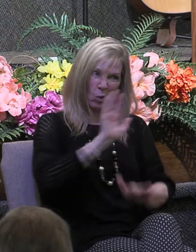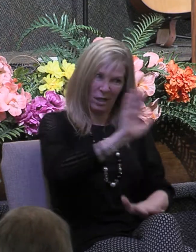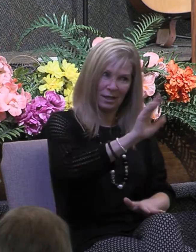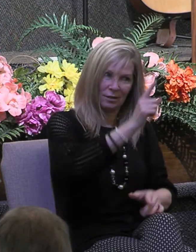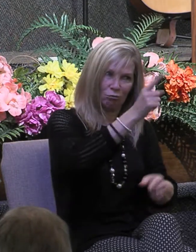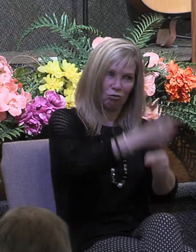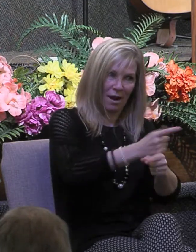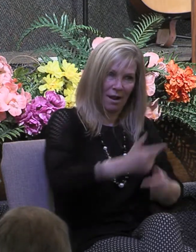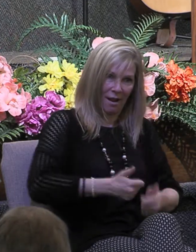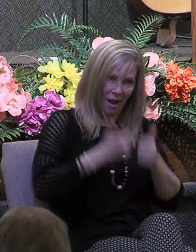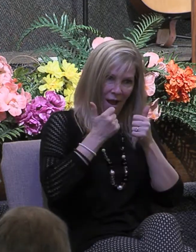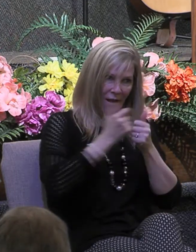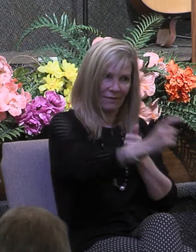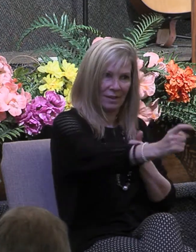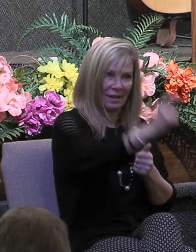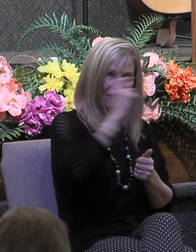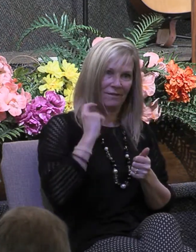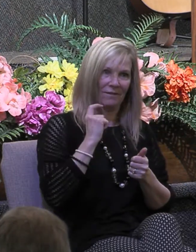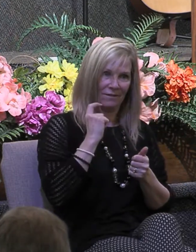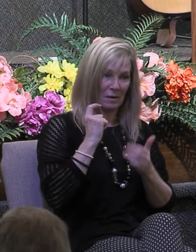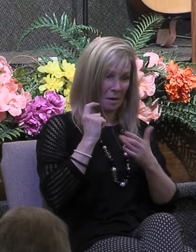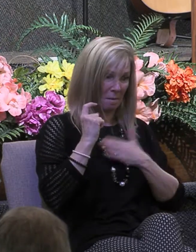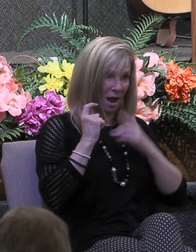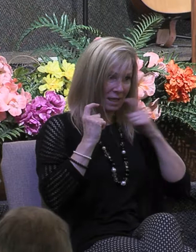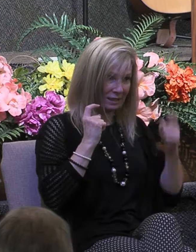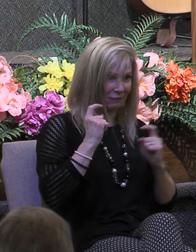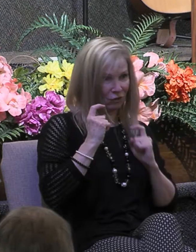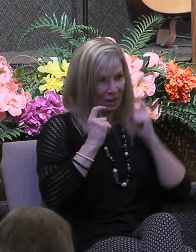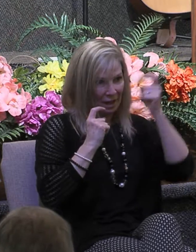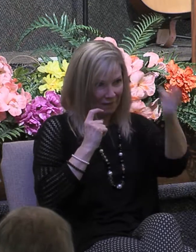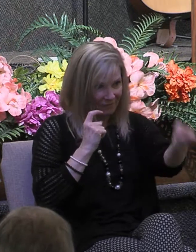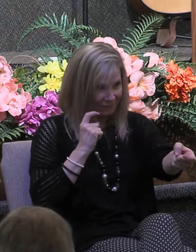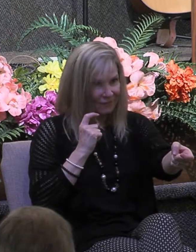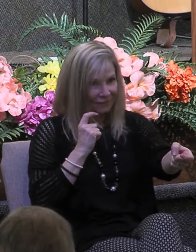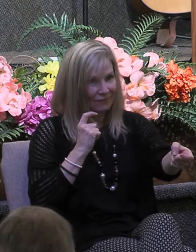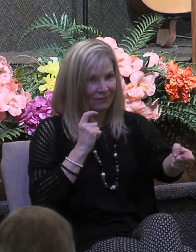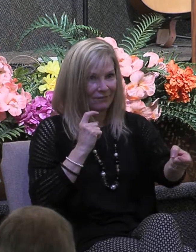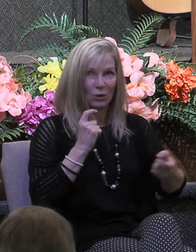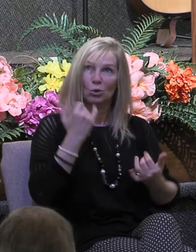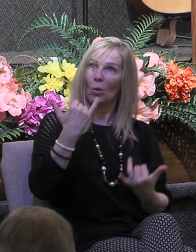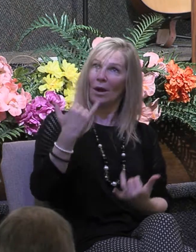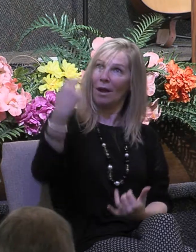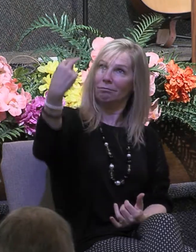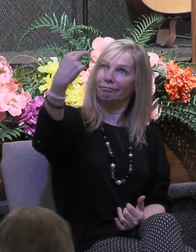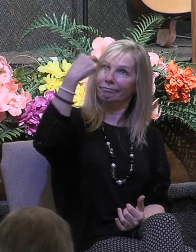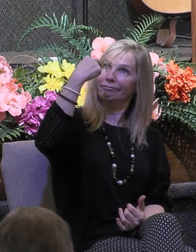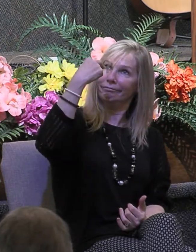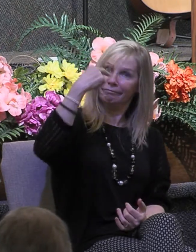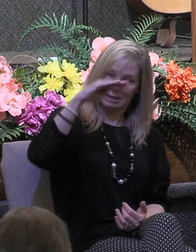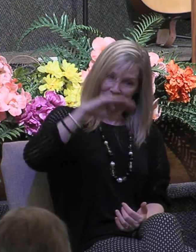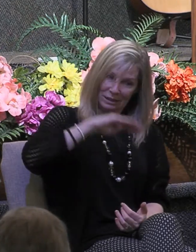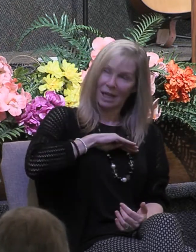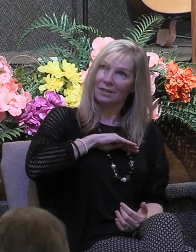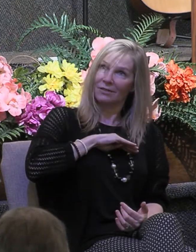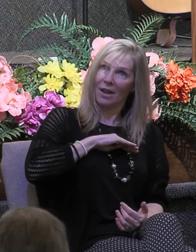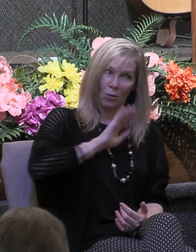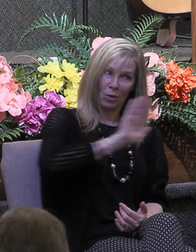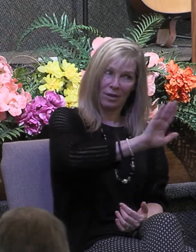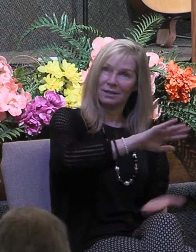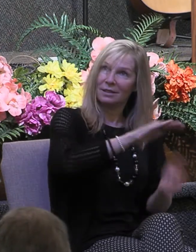his life as a sin offering so that God the father would be satisfied with his death on the cross on behalf of sinners and